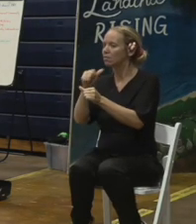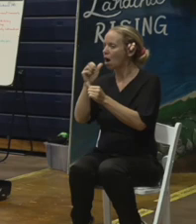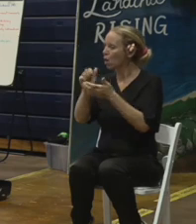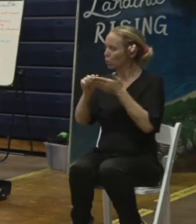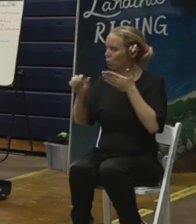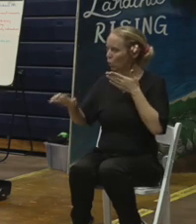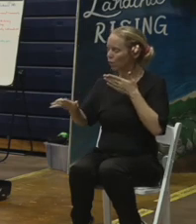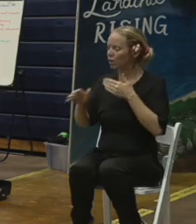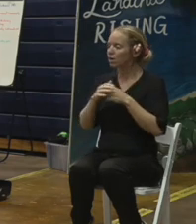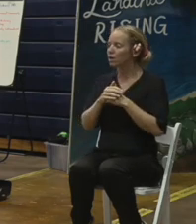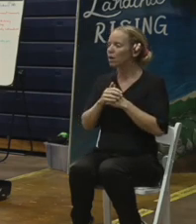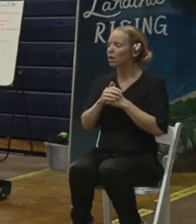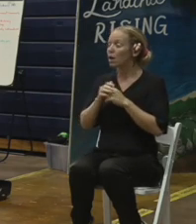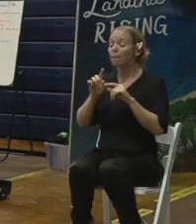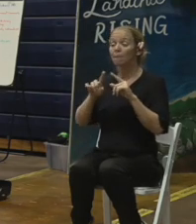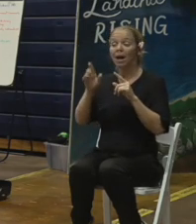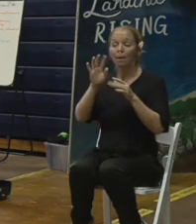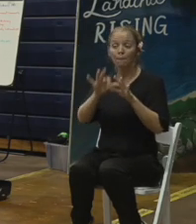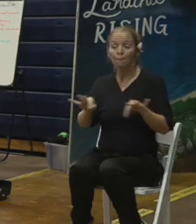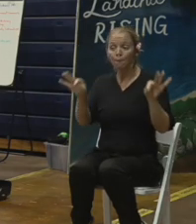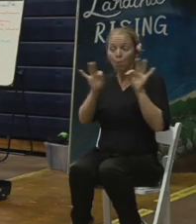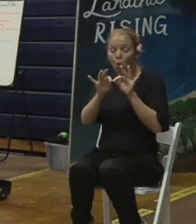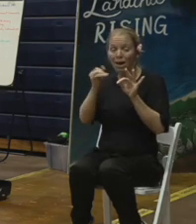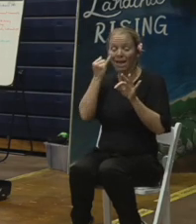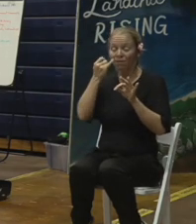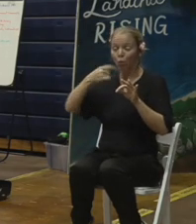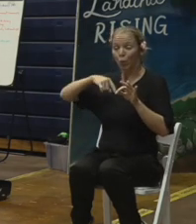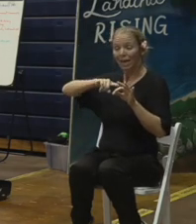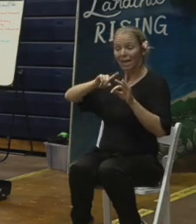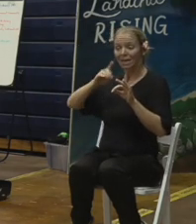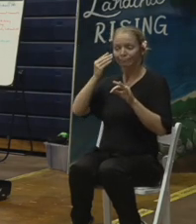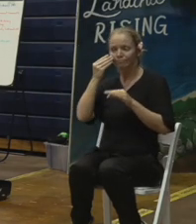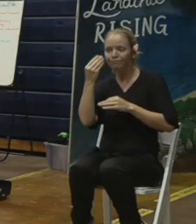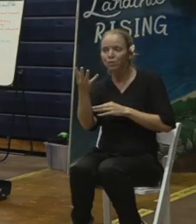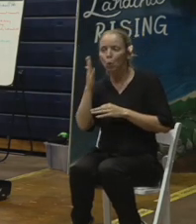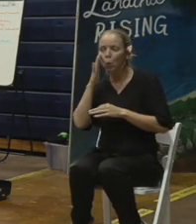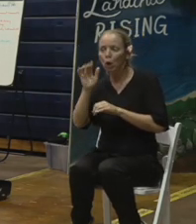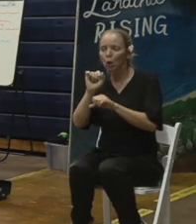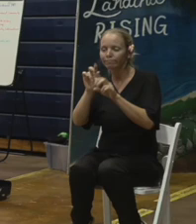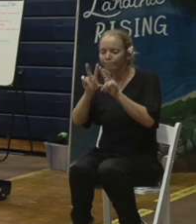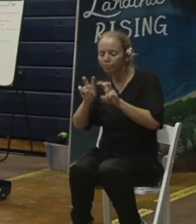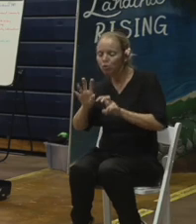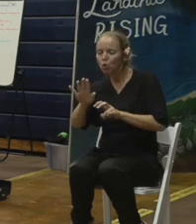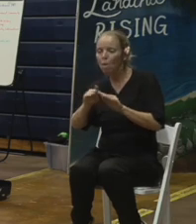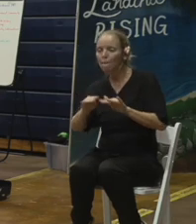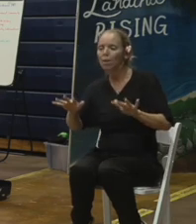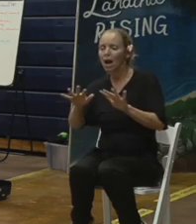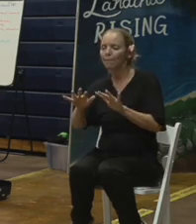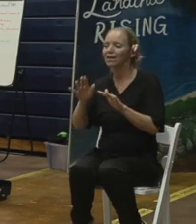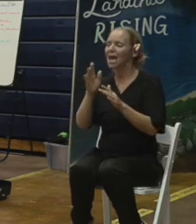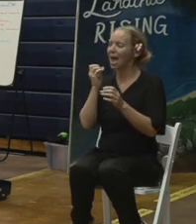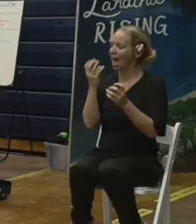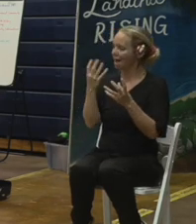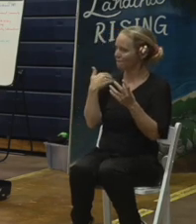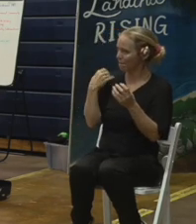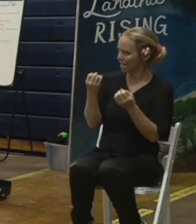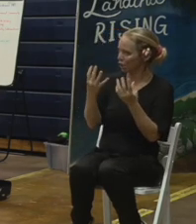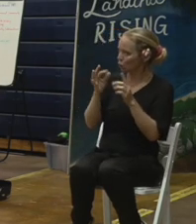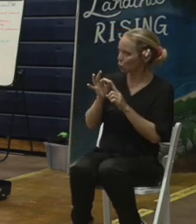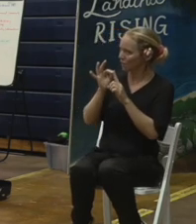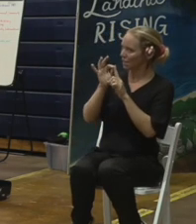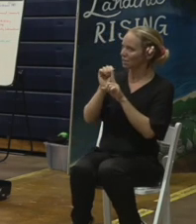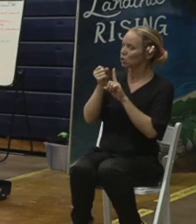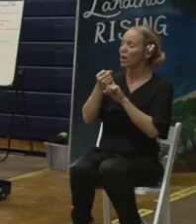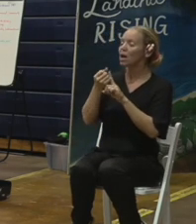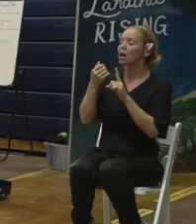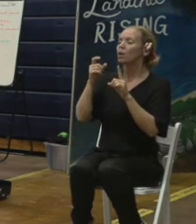as you indicate that on your property, because, again, lots of unique situations, that is part of that discussion